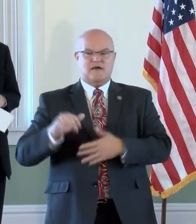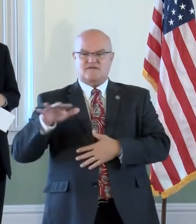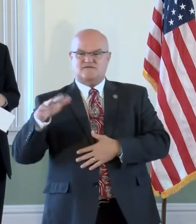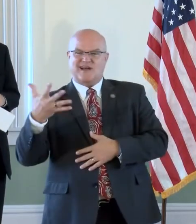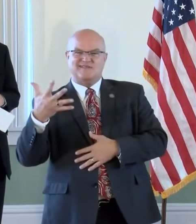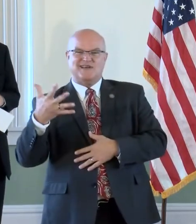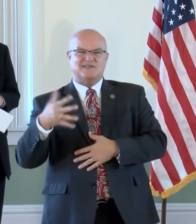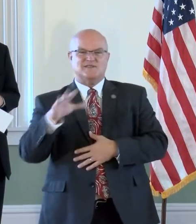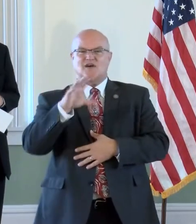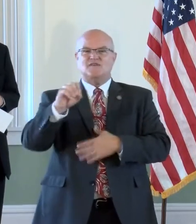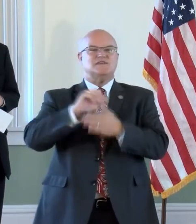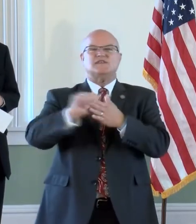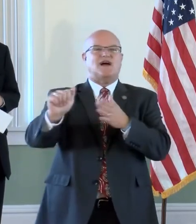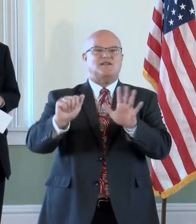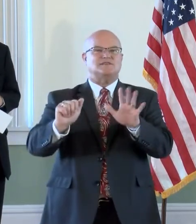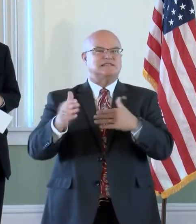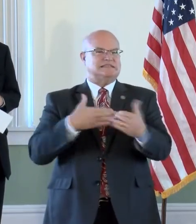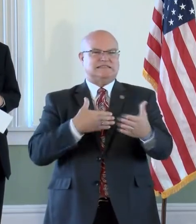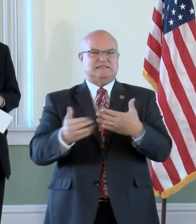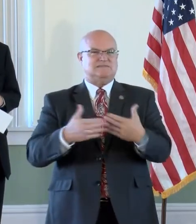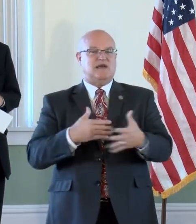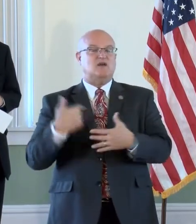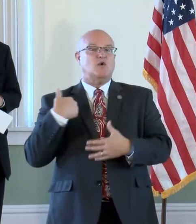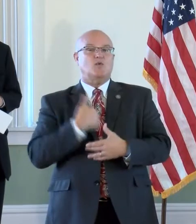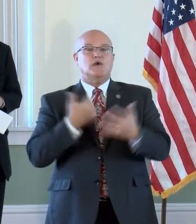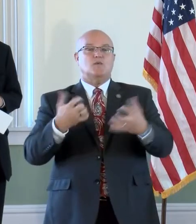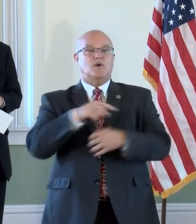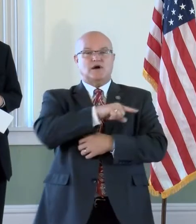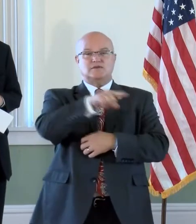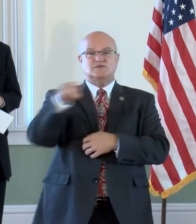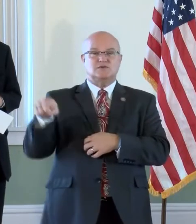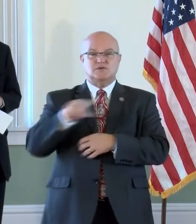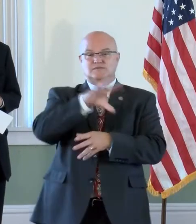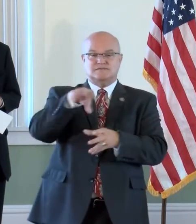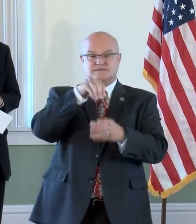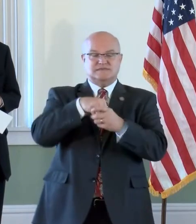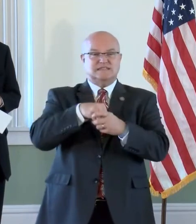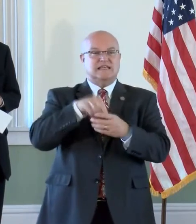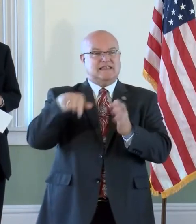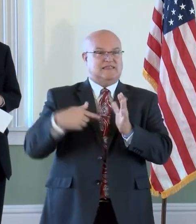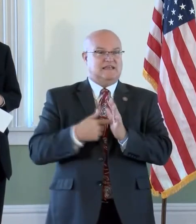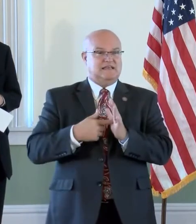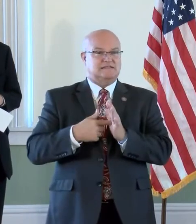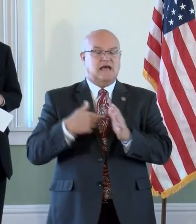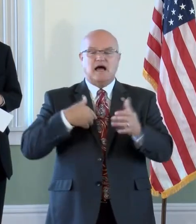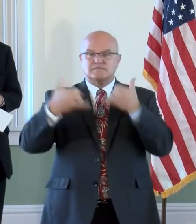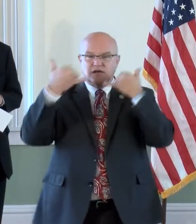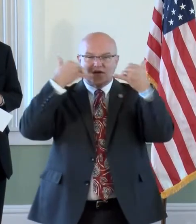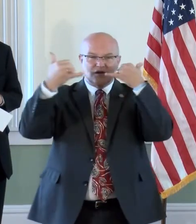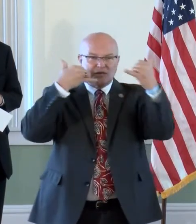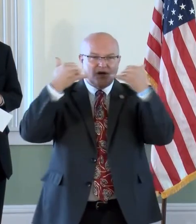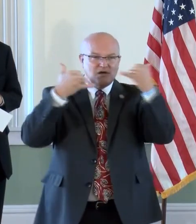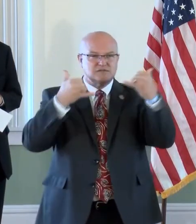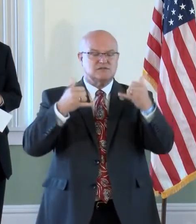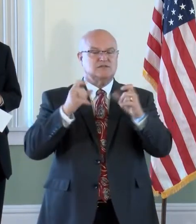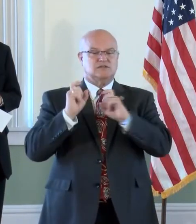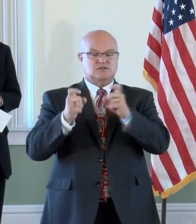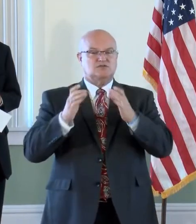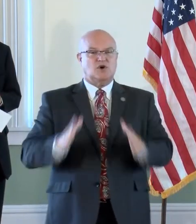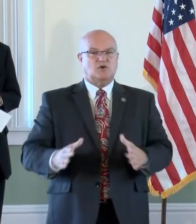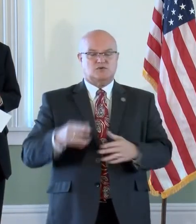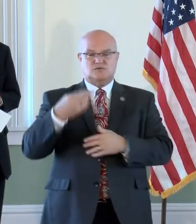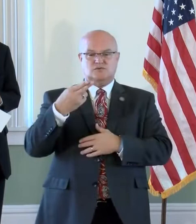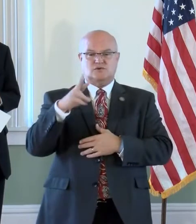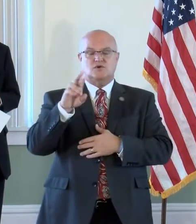$50, we want you to be a part of this historic initiative. I have made calls to major donors. I